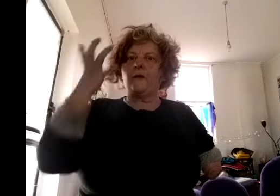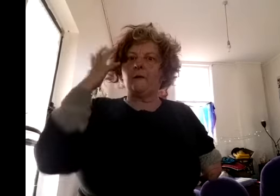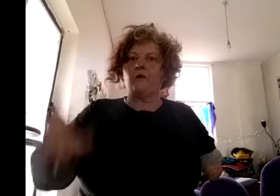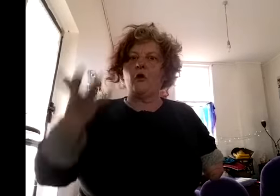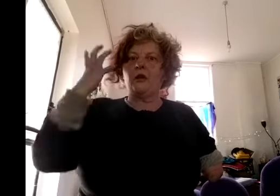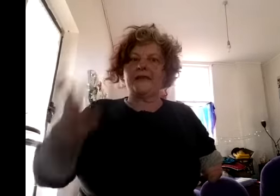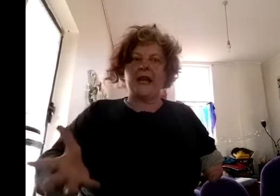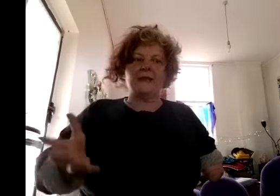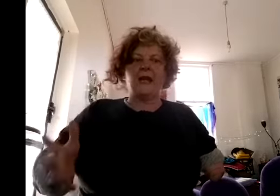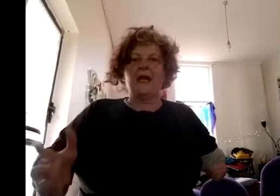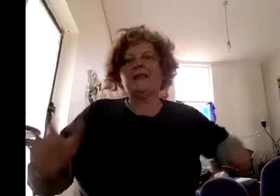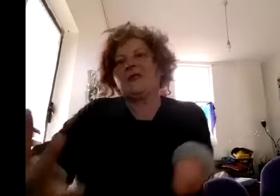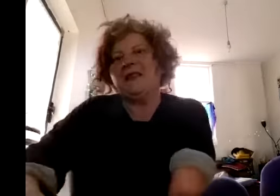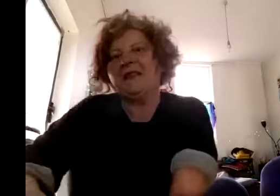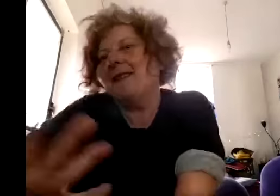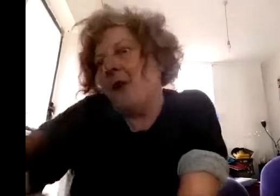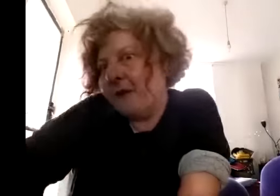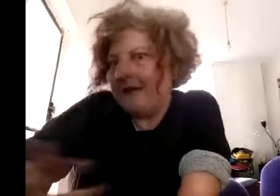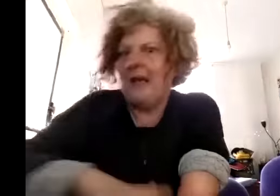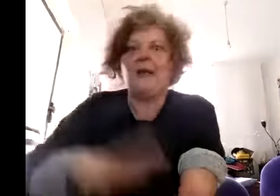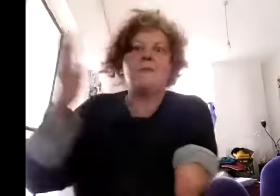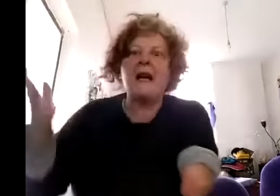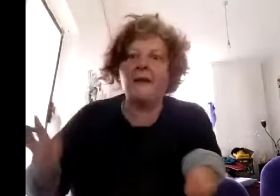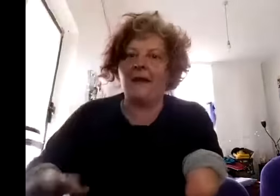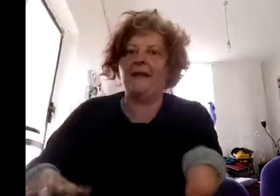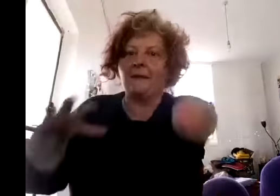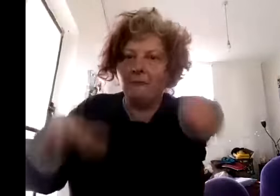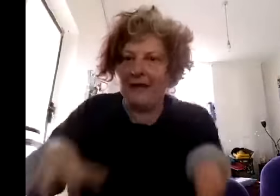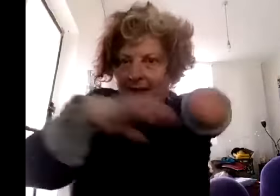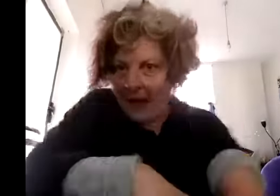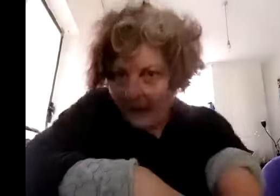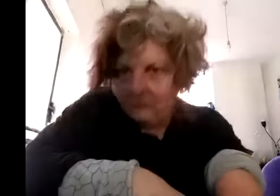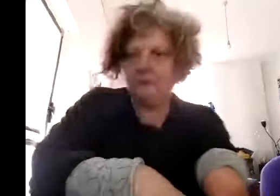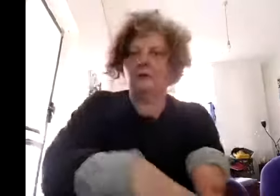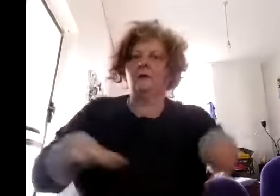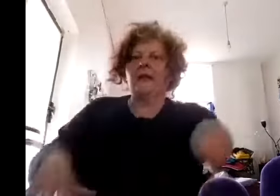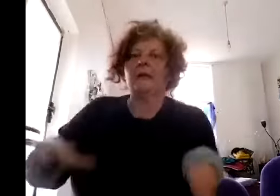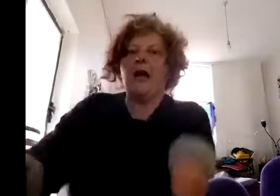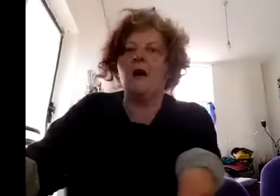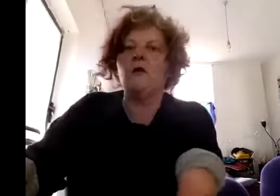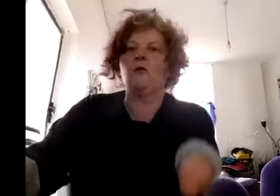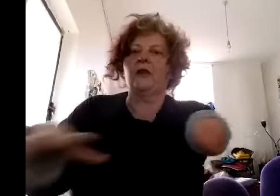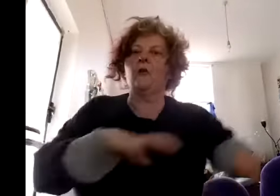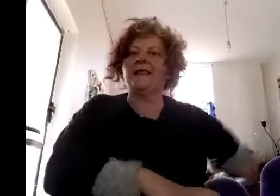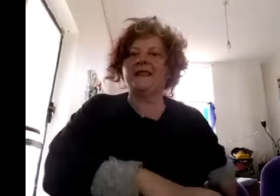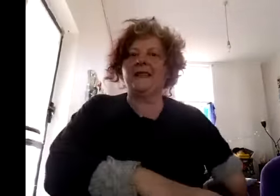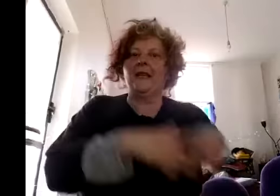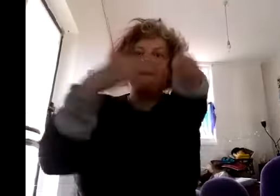force that to a certain extent no offense you know bugger the ethics make the art make it powerful get audiences in and then